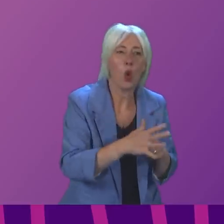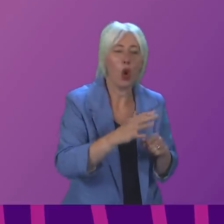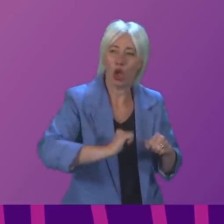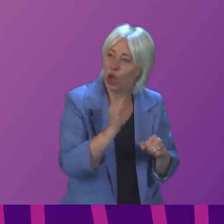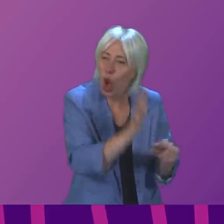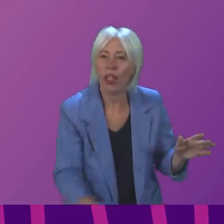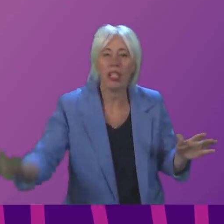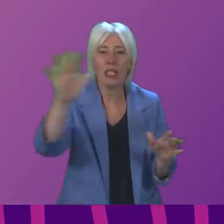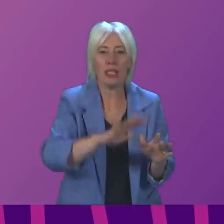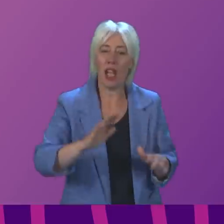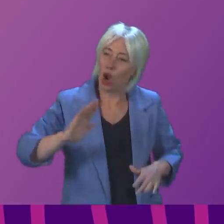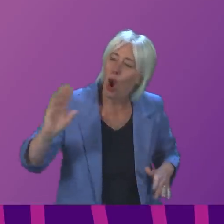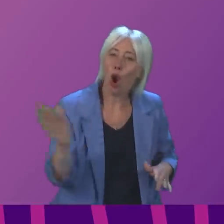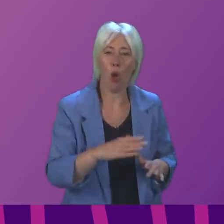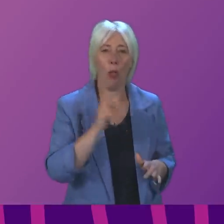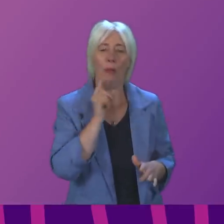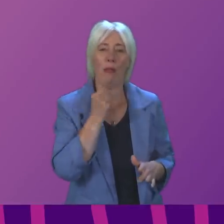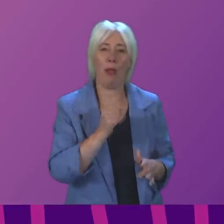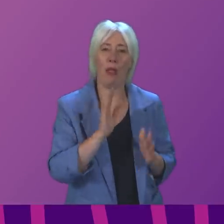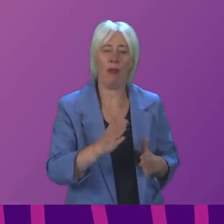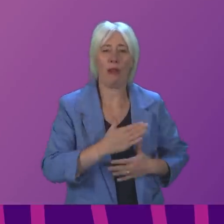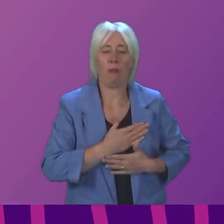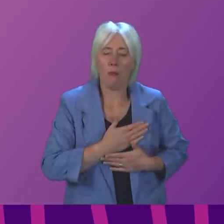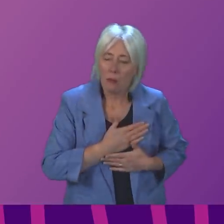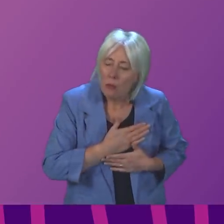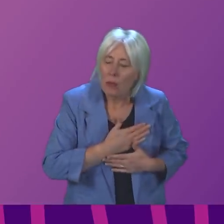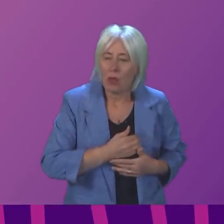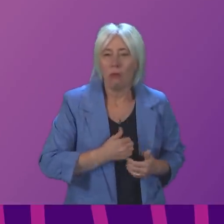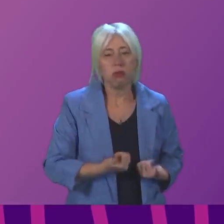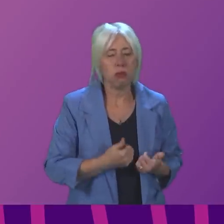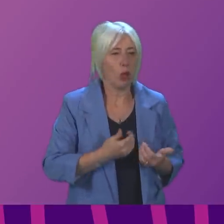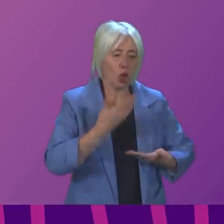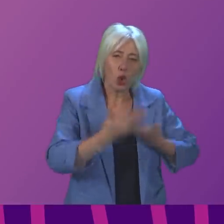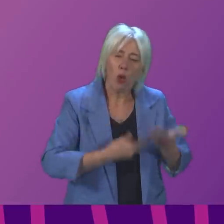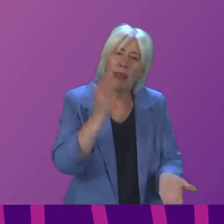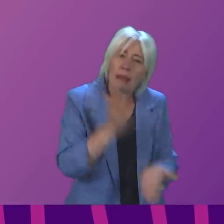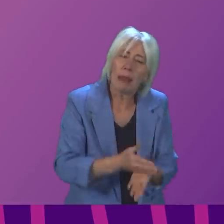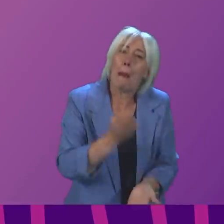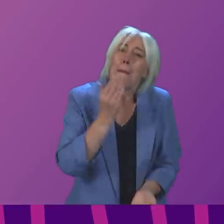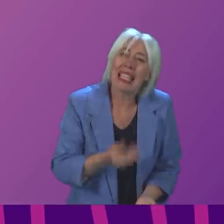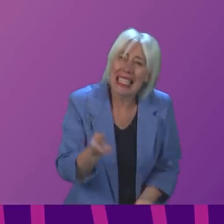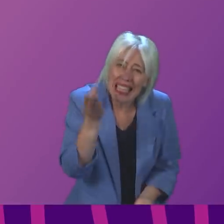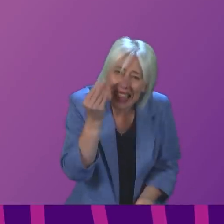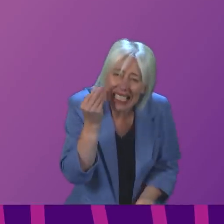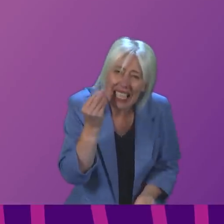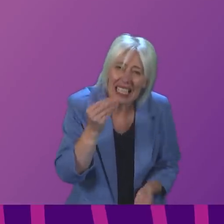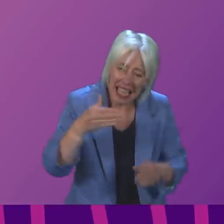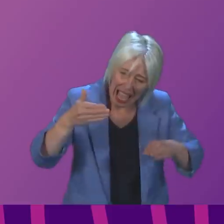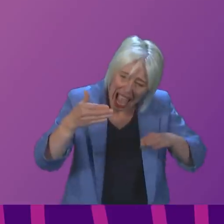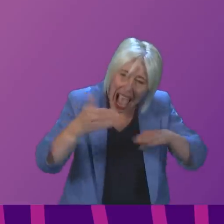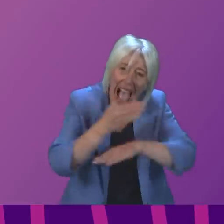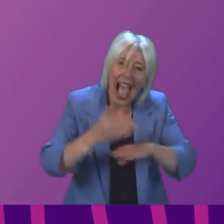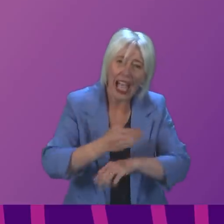sake of all those that have had to share the heartbreaking stories, please listen, act, and do the right thing.